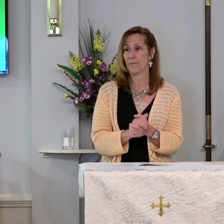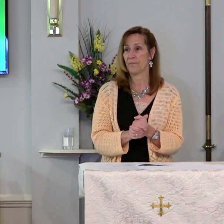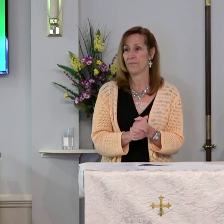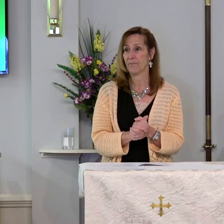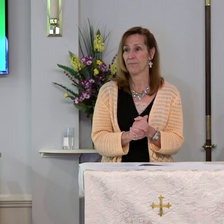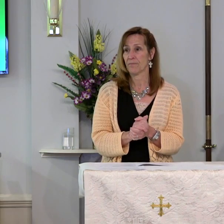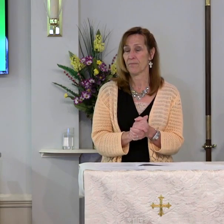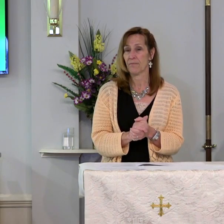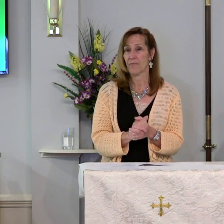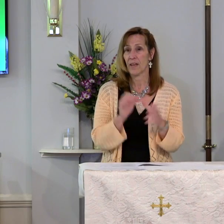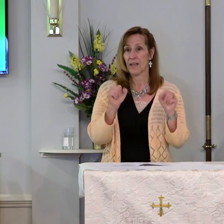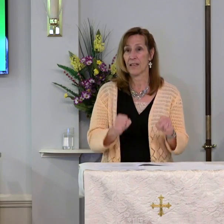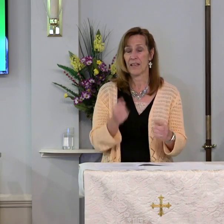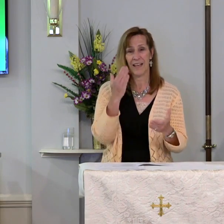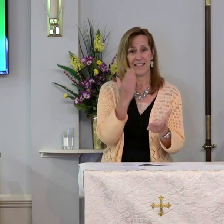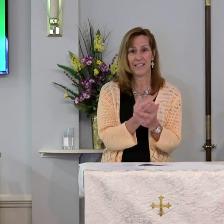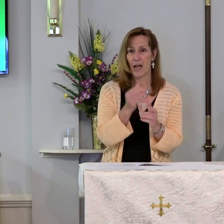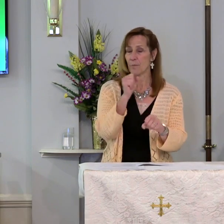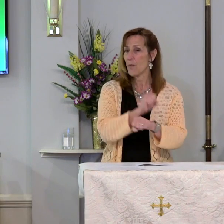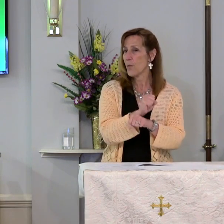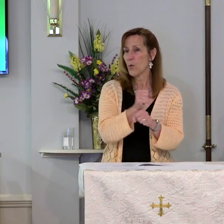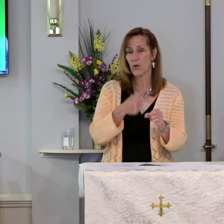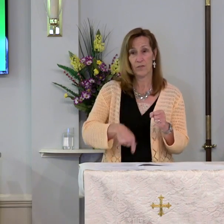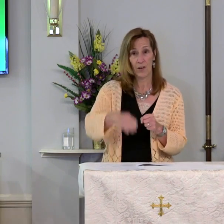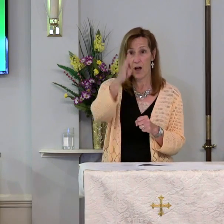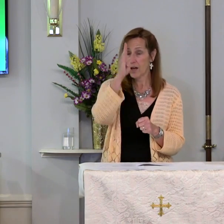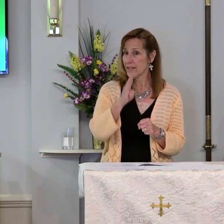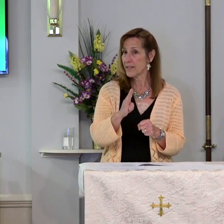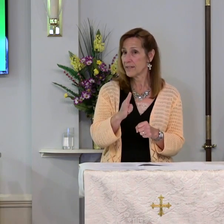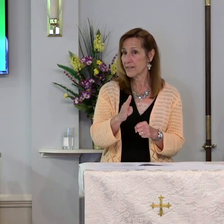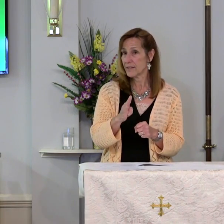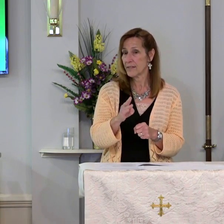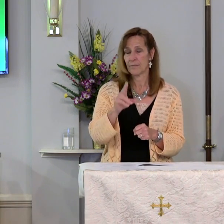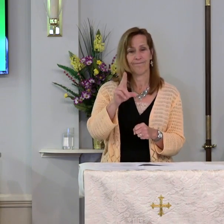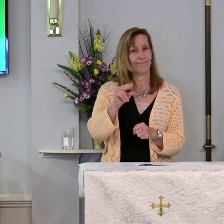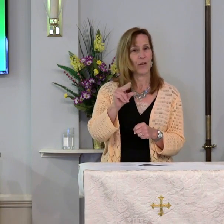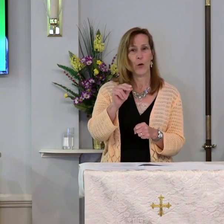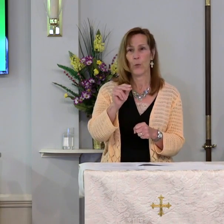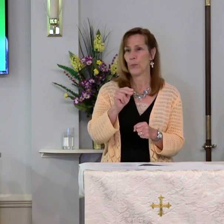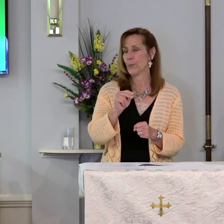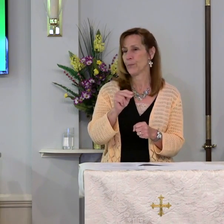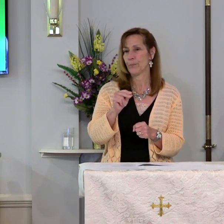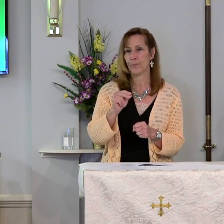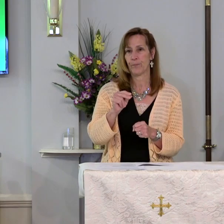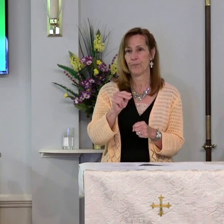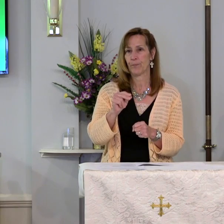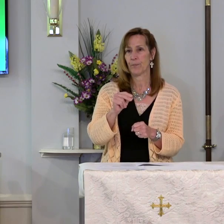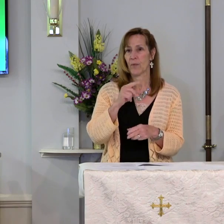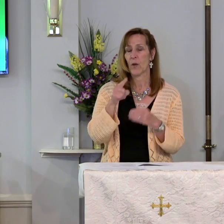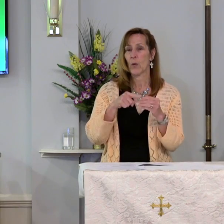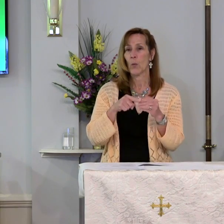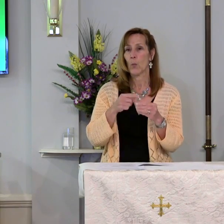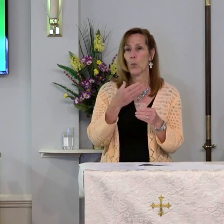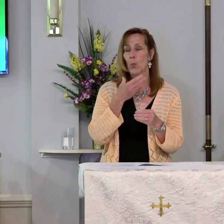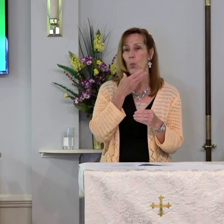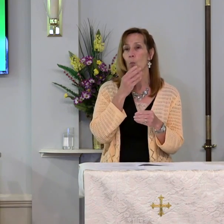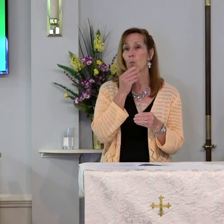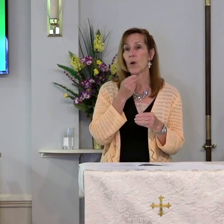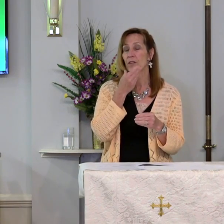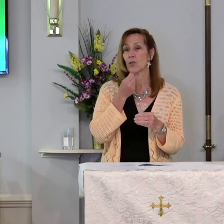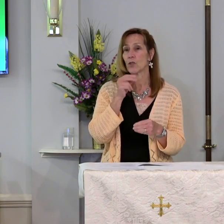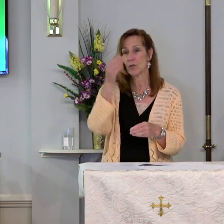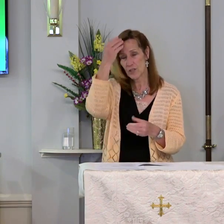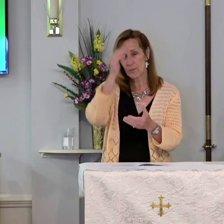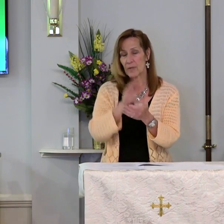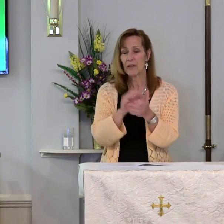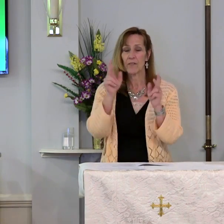So could I stop the work of God? No. When the Jewish believers heard